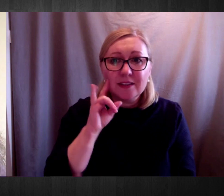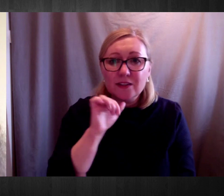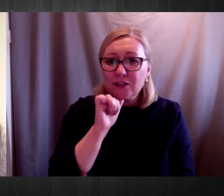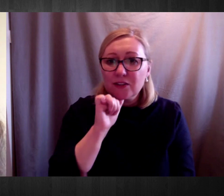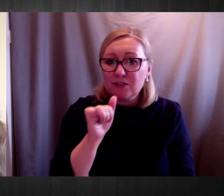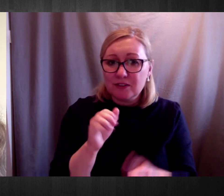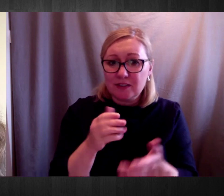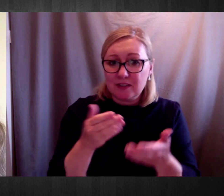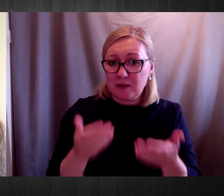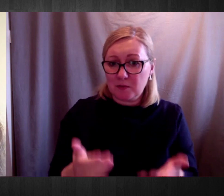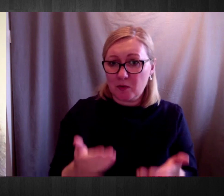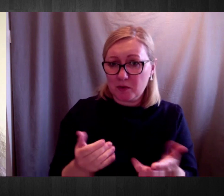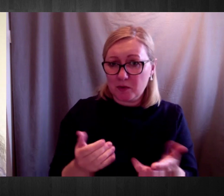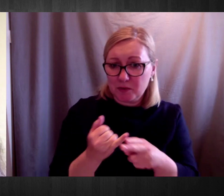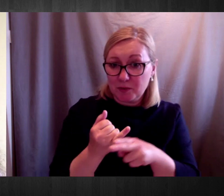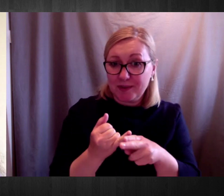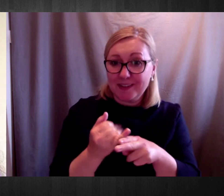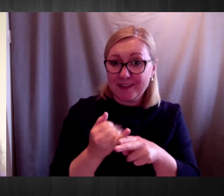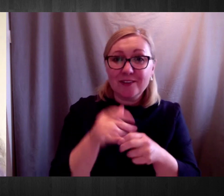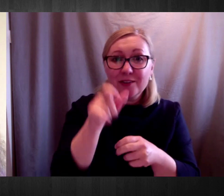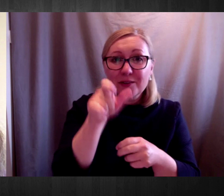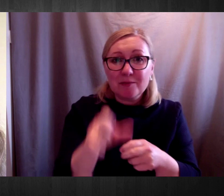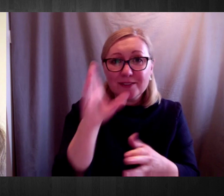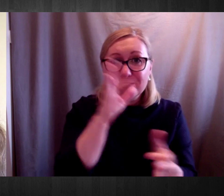rights advocates have been trying to address for decades.